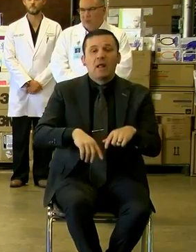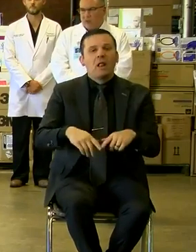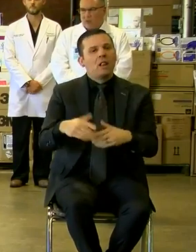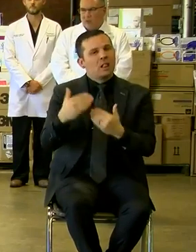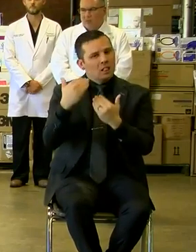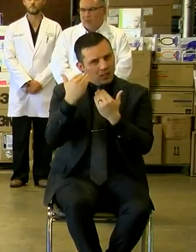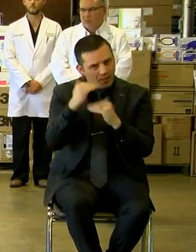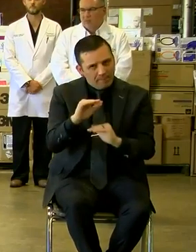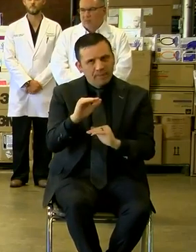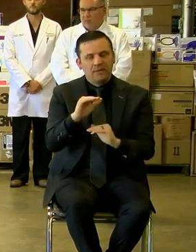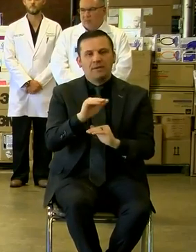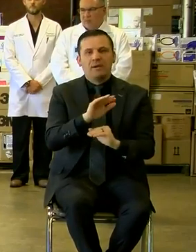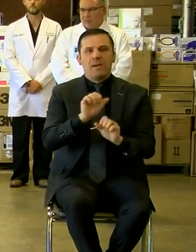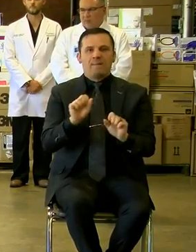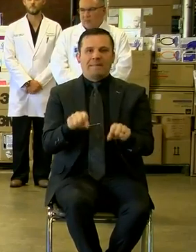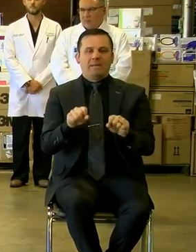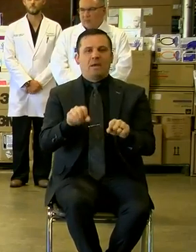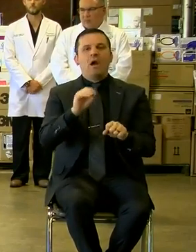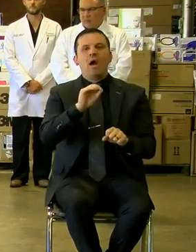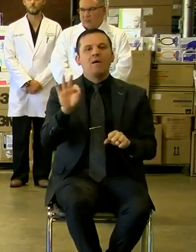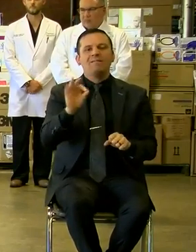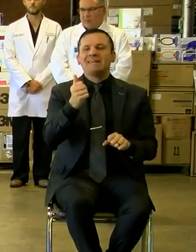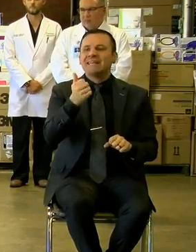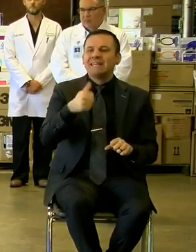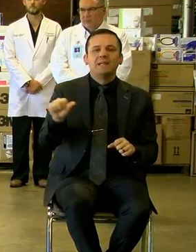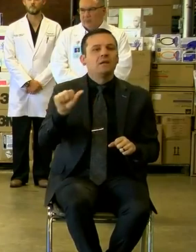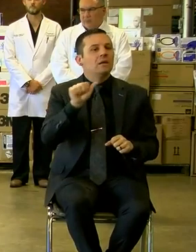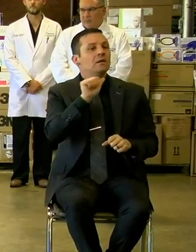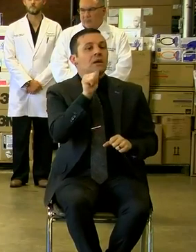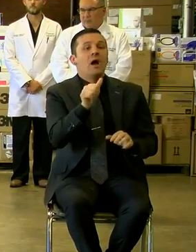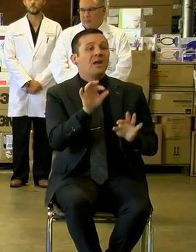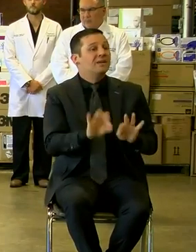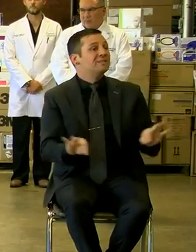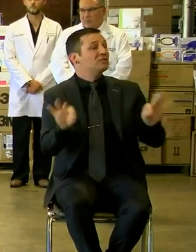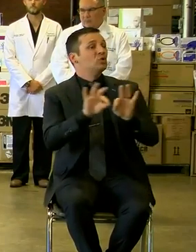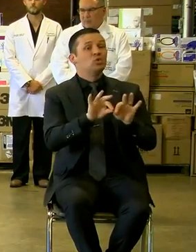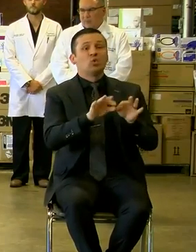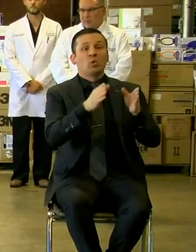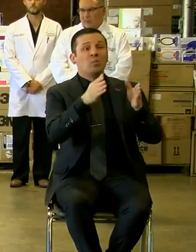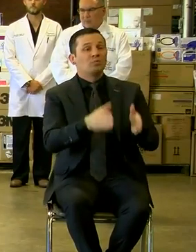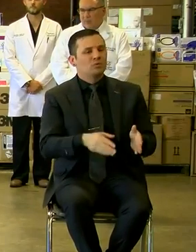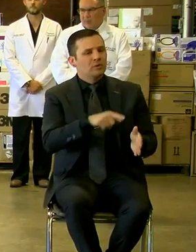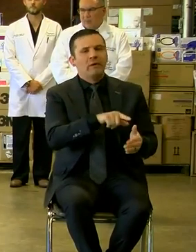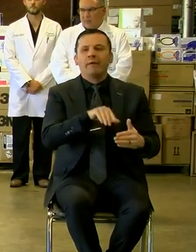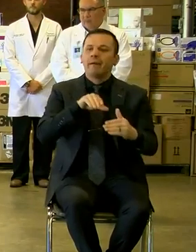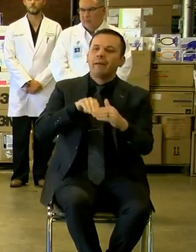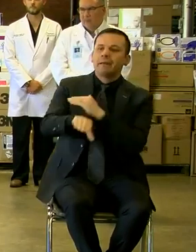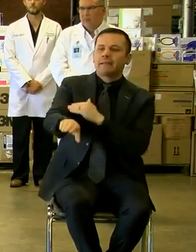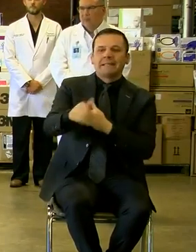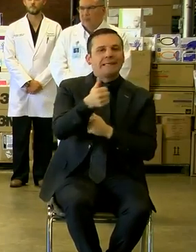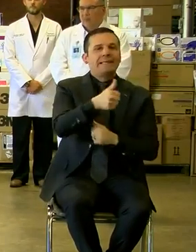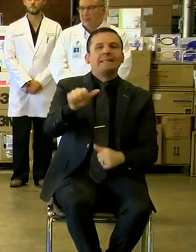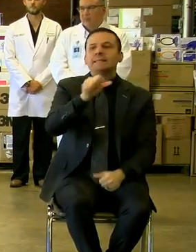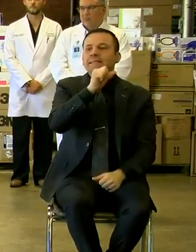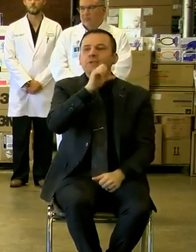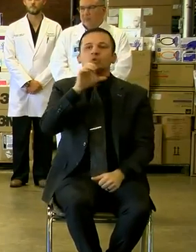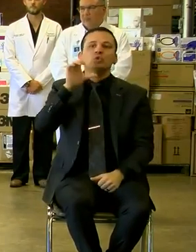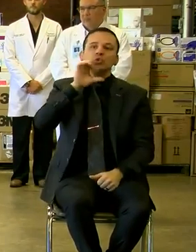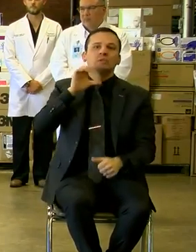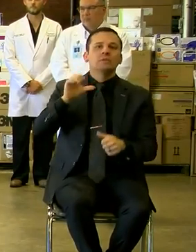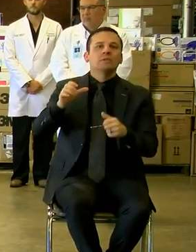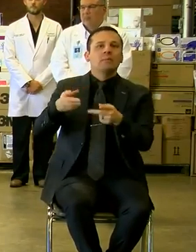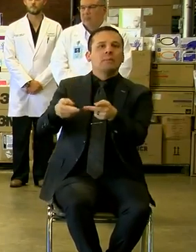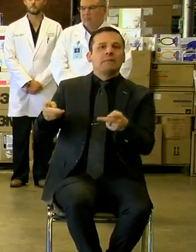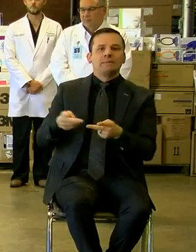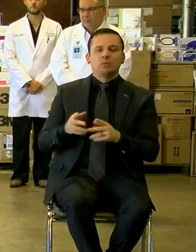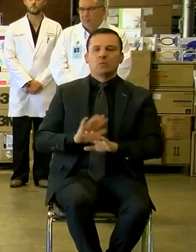the ability of any non-essential person to go into any senior living facility. We must do